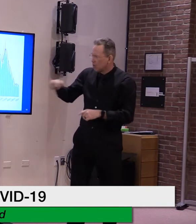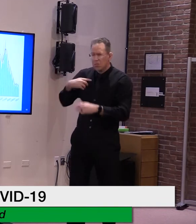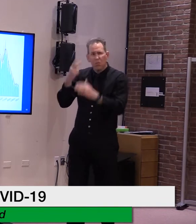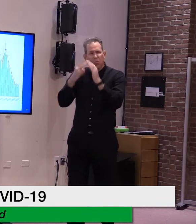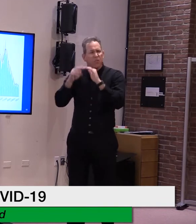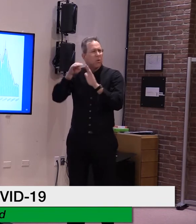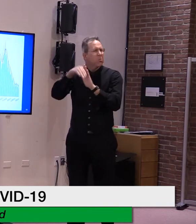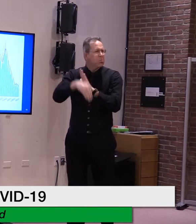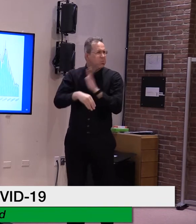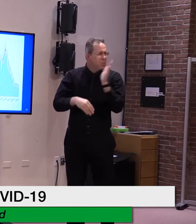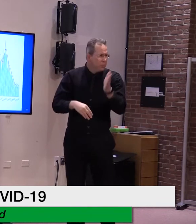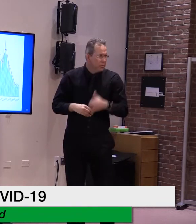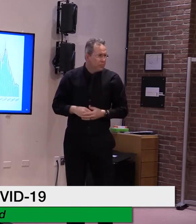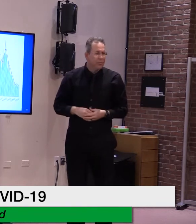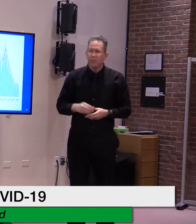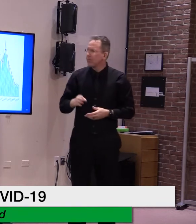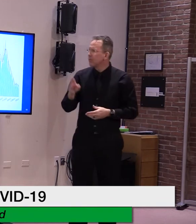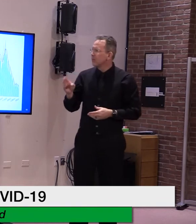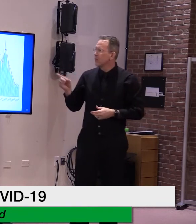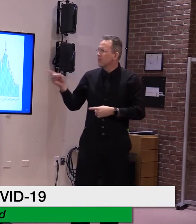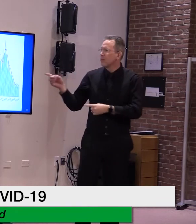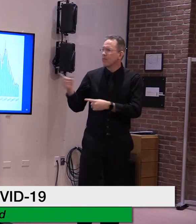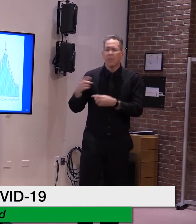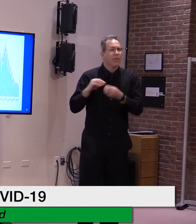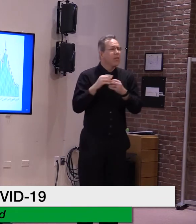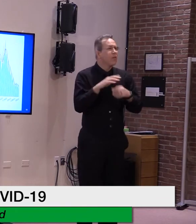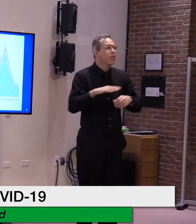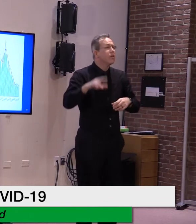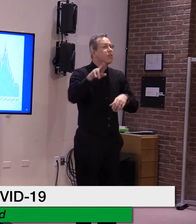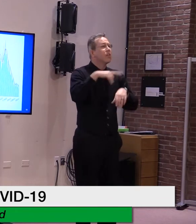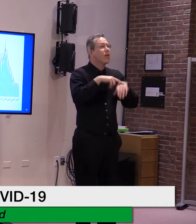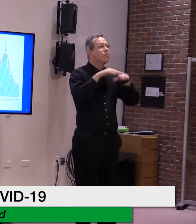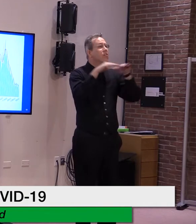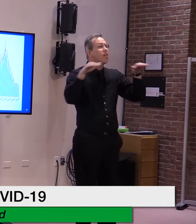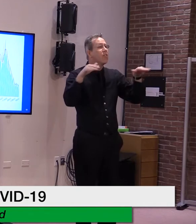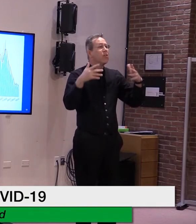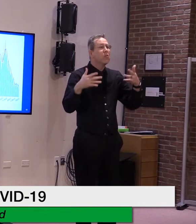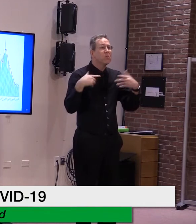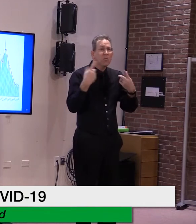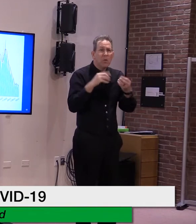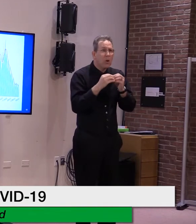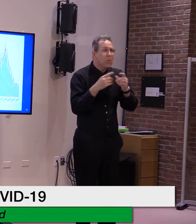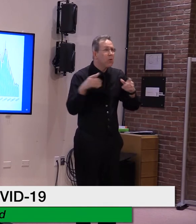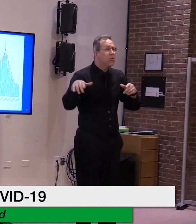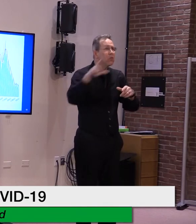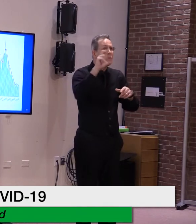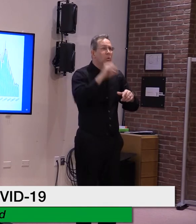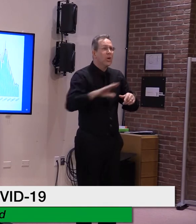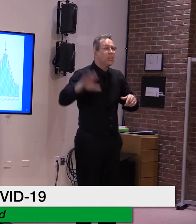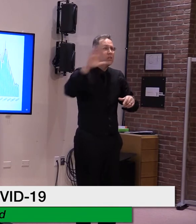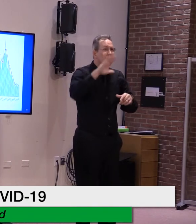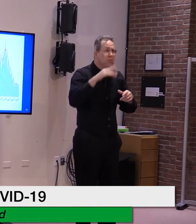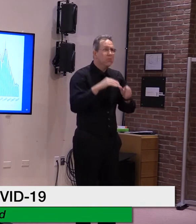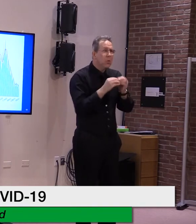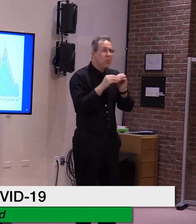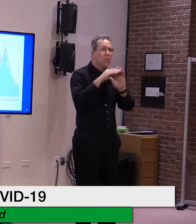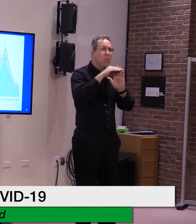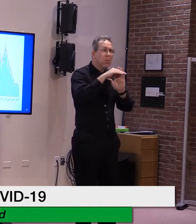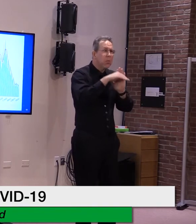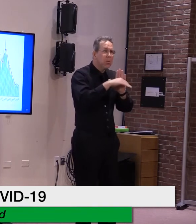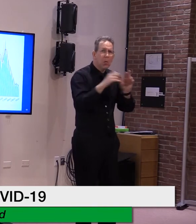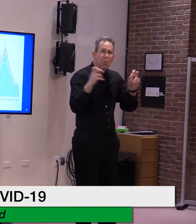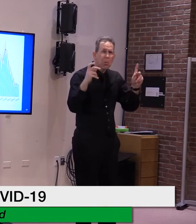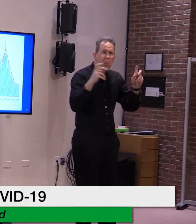Looking at the national numbers, we see continued improvement overall, with cases clearly back on the decline after a short